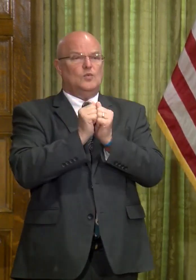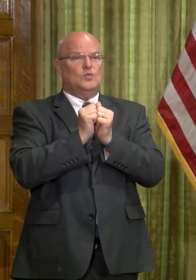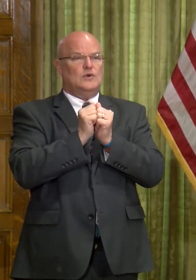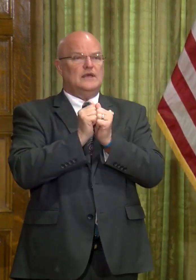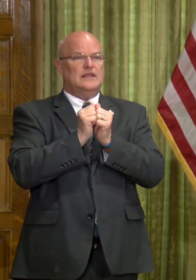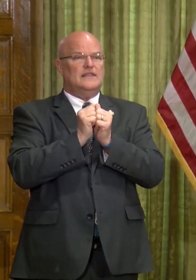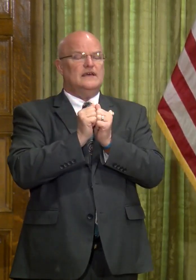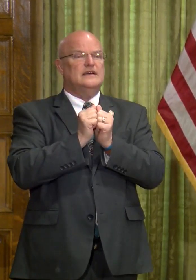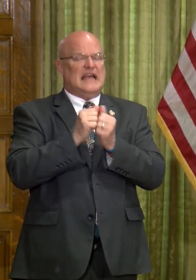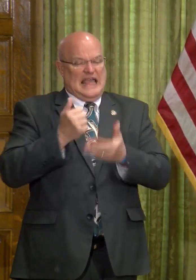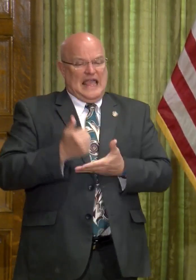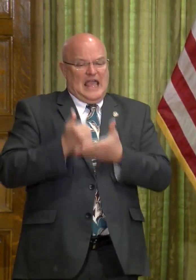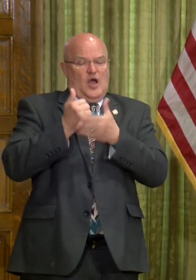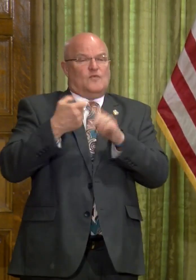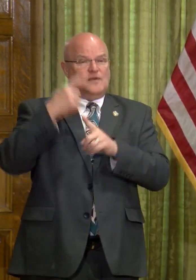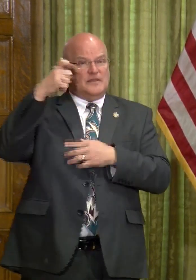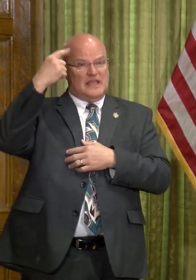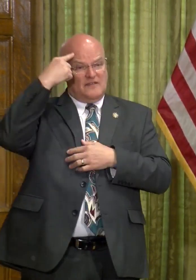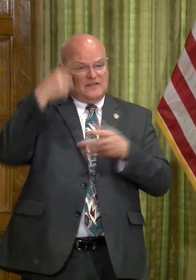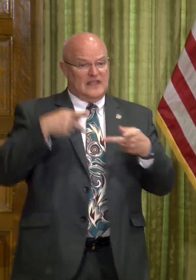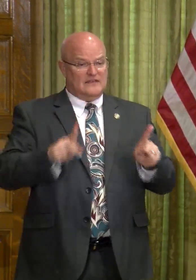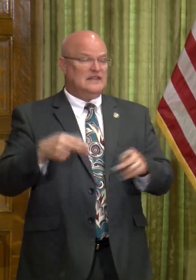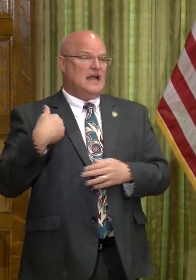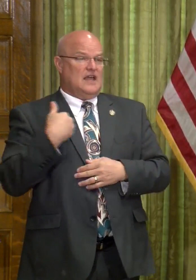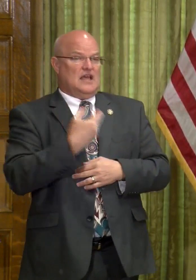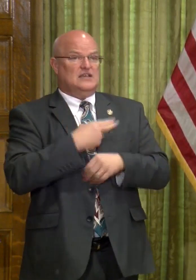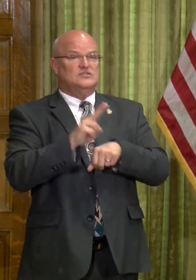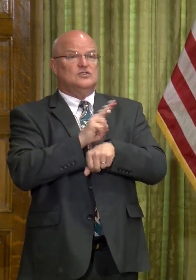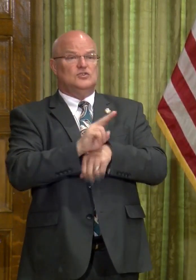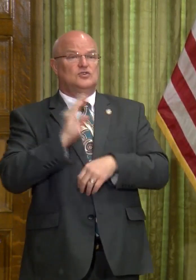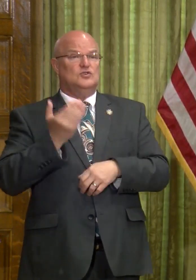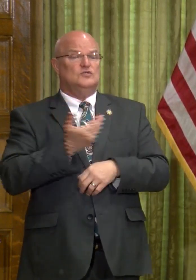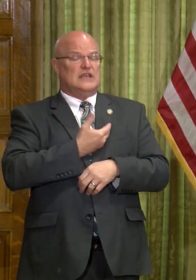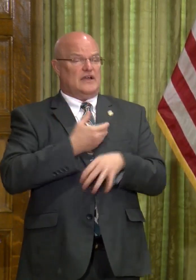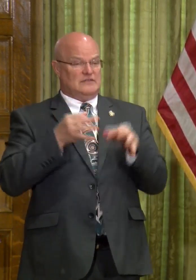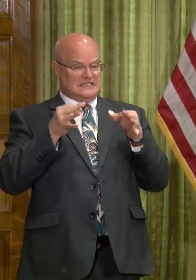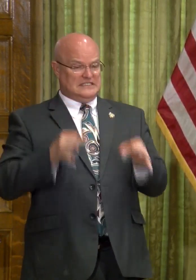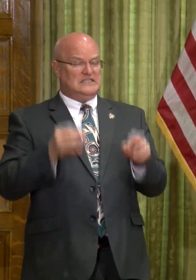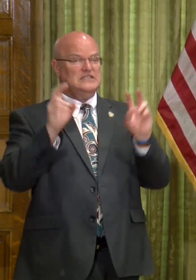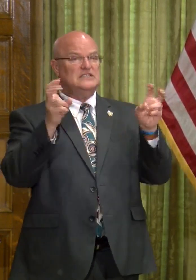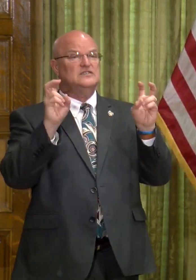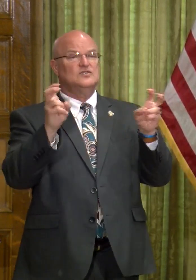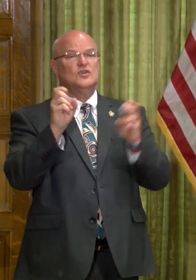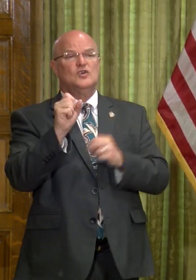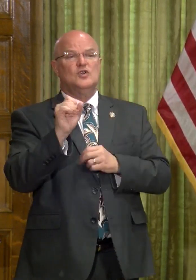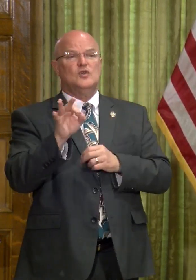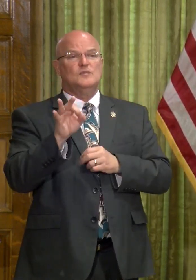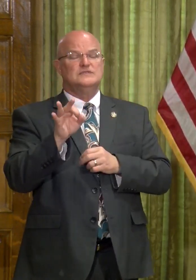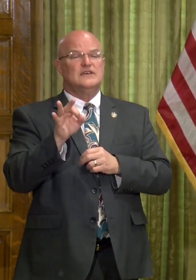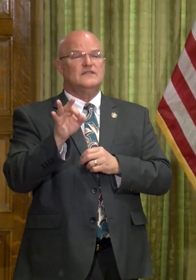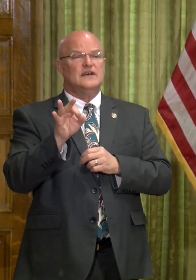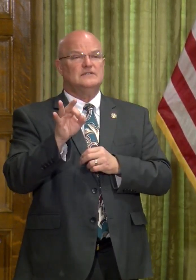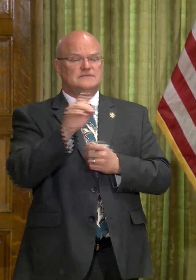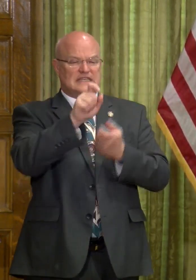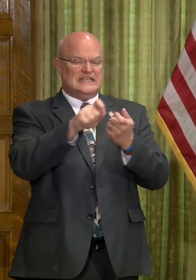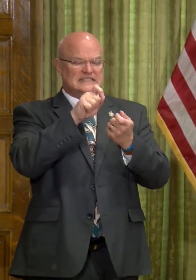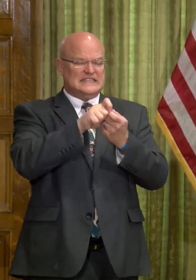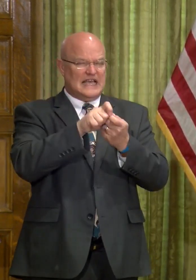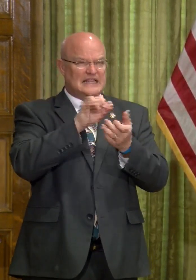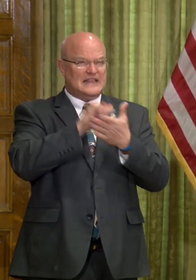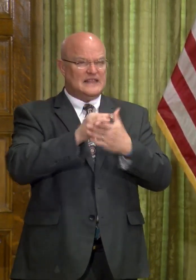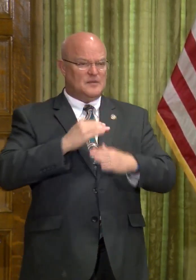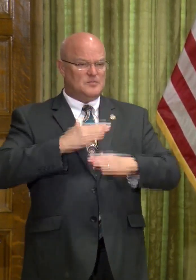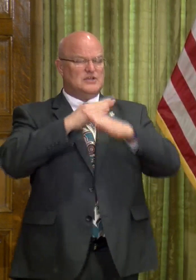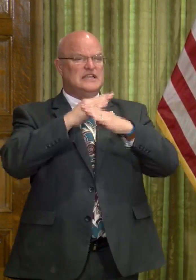backstop help from the federal government. They've allowed us to use our discretion in terms of, of, uh, exactly the